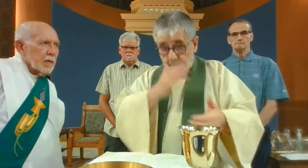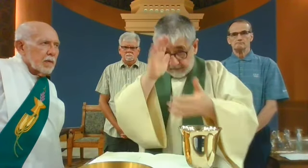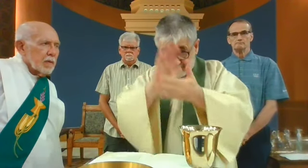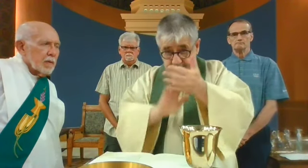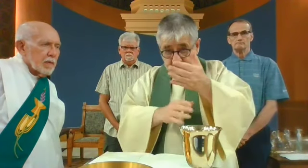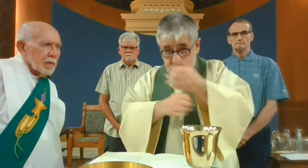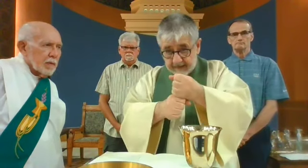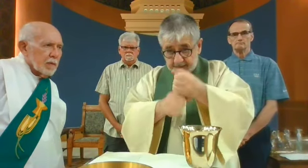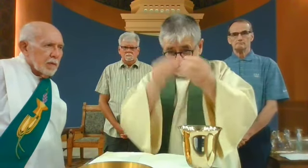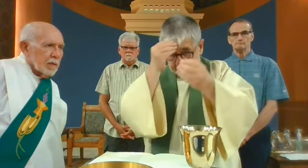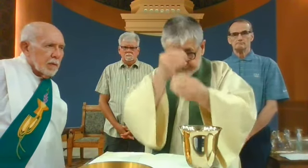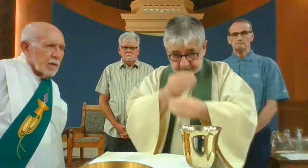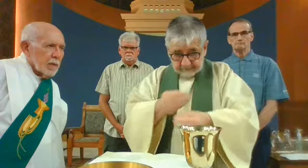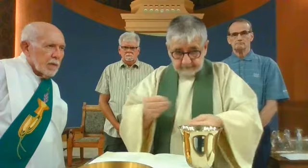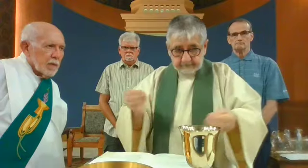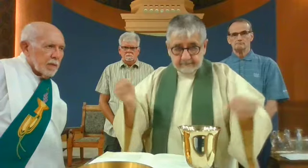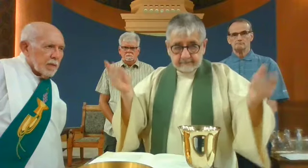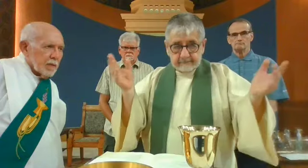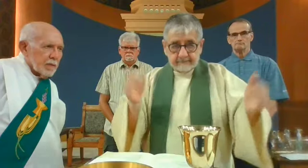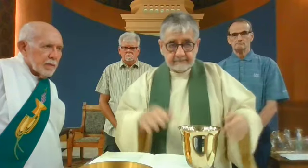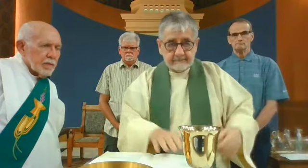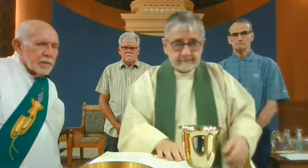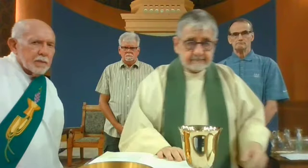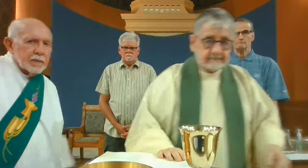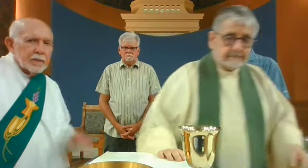now we proclaim the mystery of our faith.